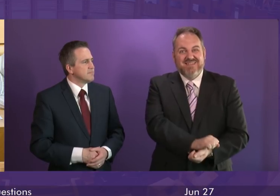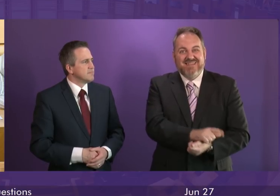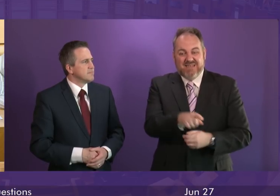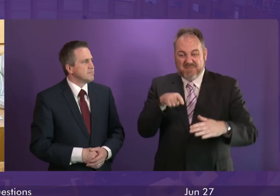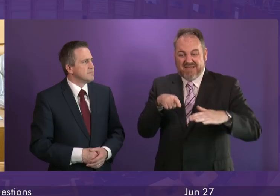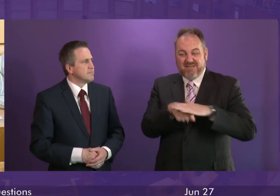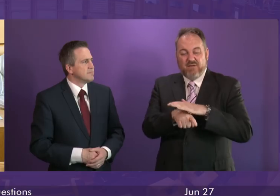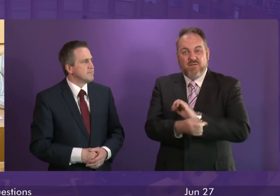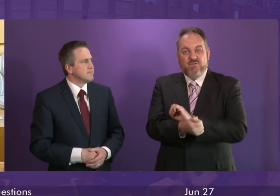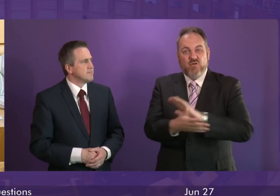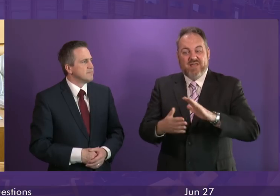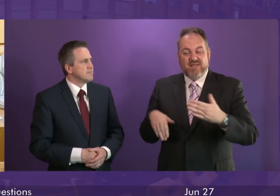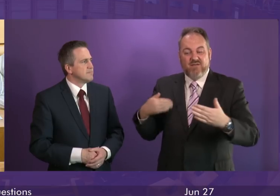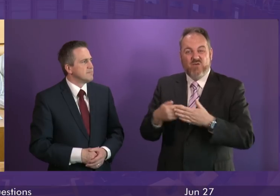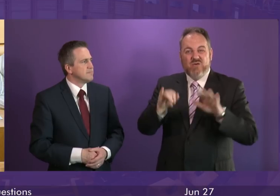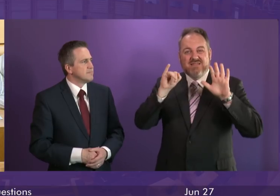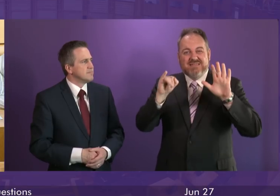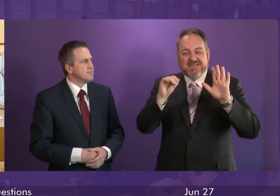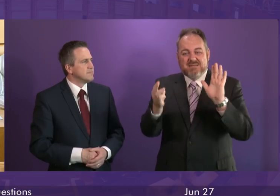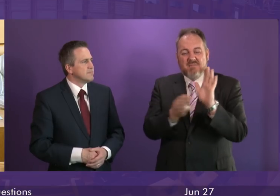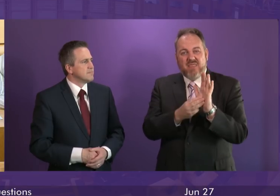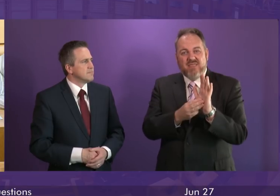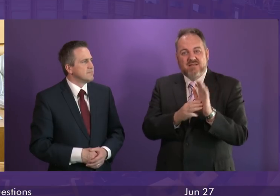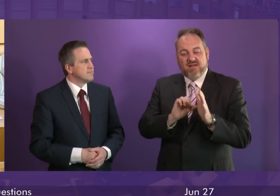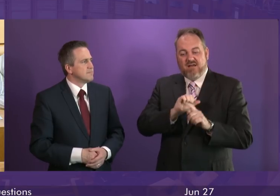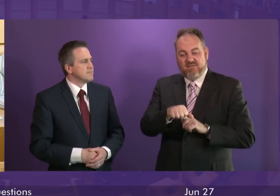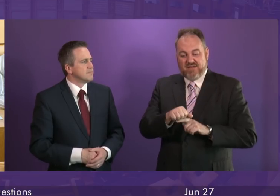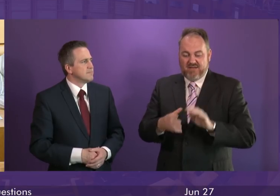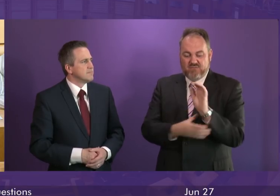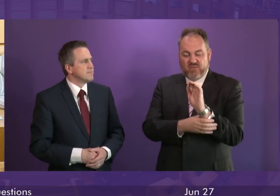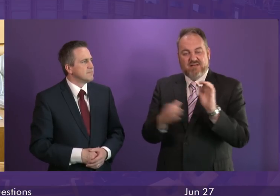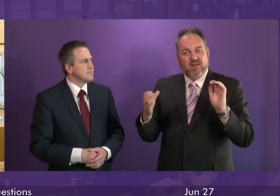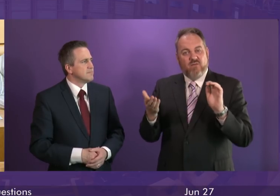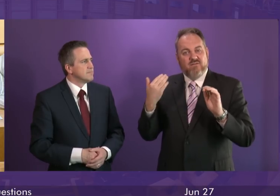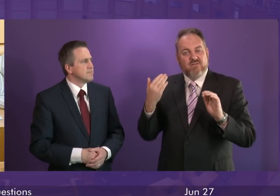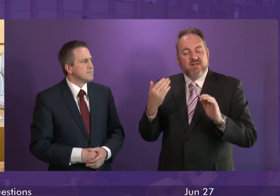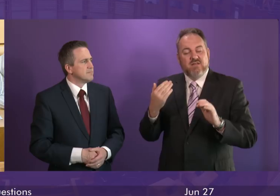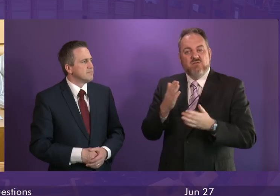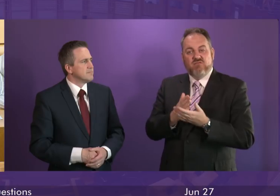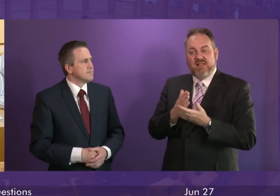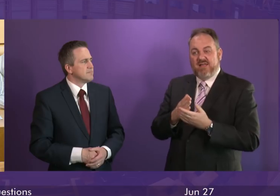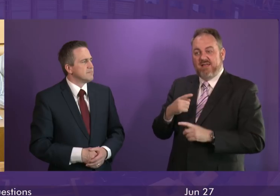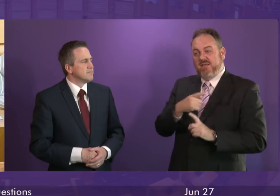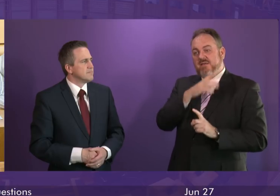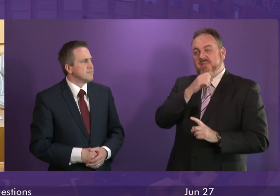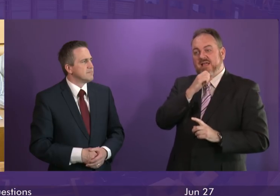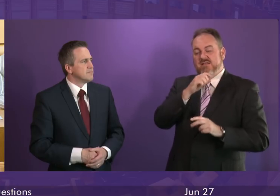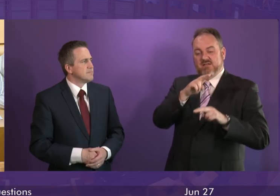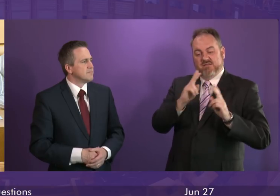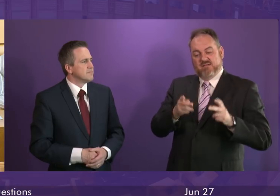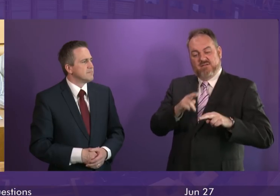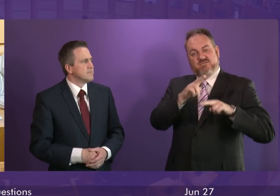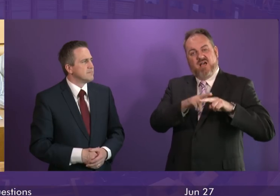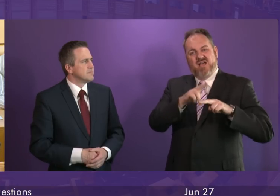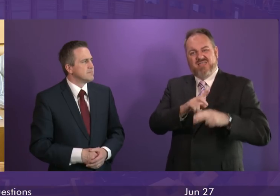months after tampering with his electronic tag. This week, Mr McClelland's father, Michael, said this. Why was James Wright